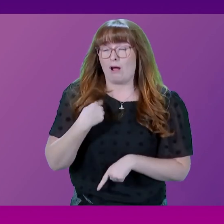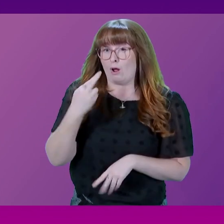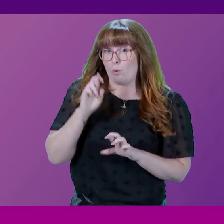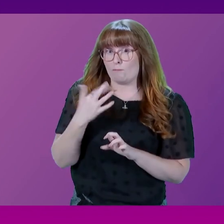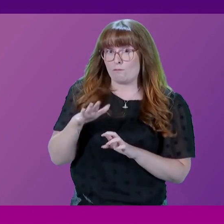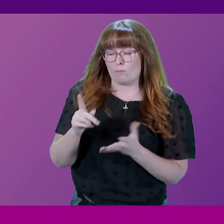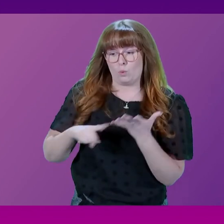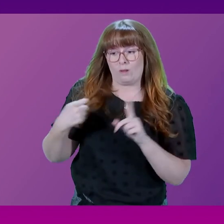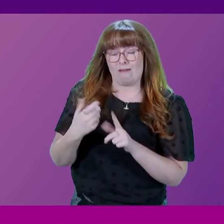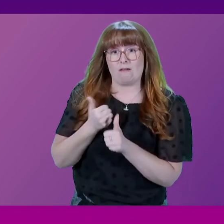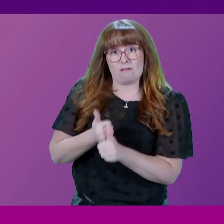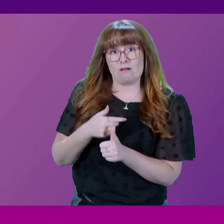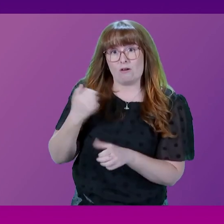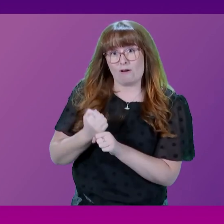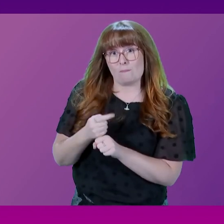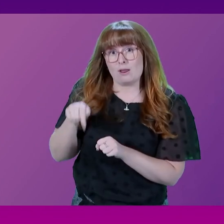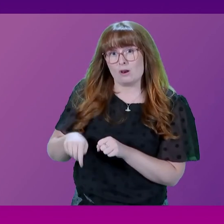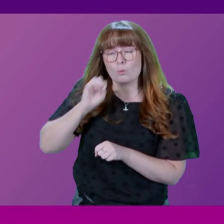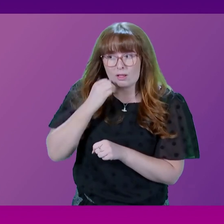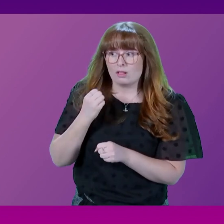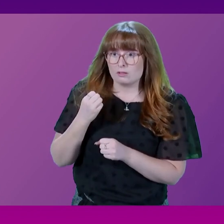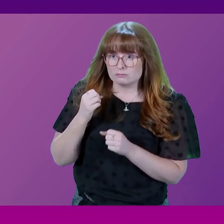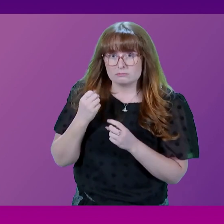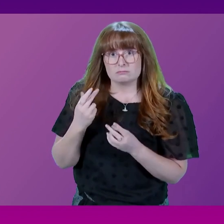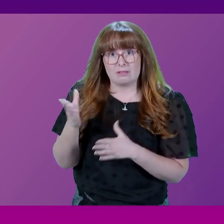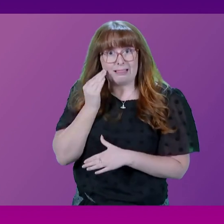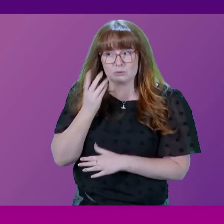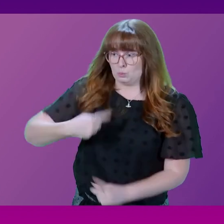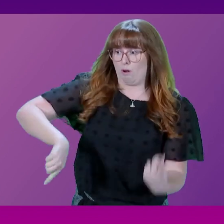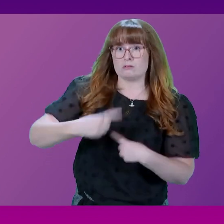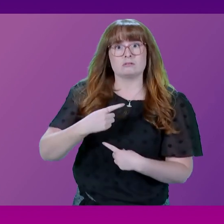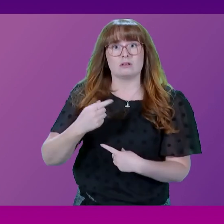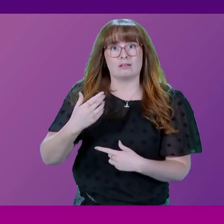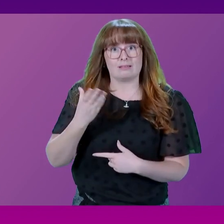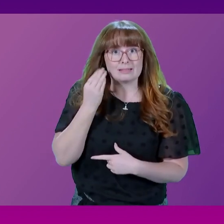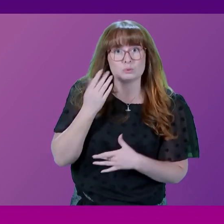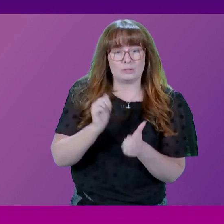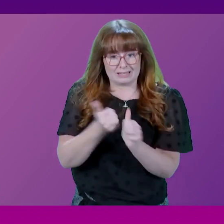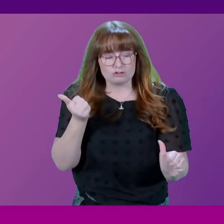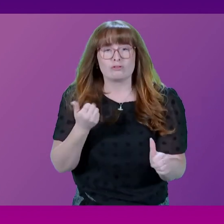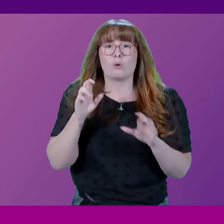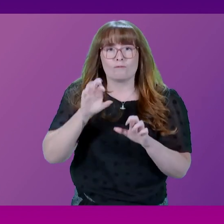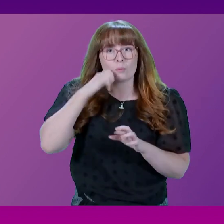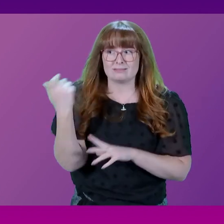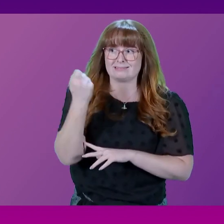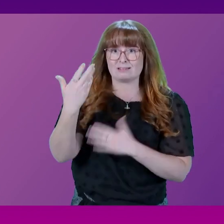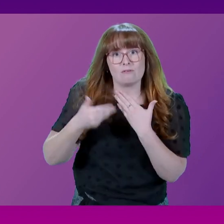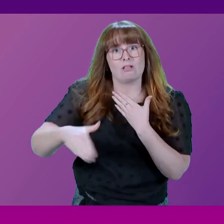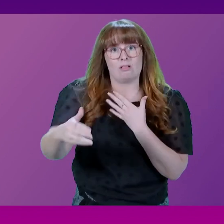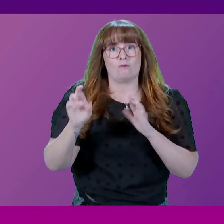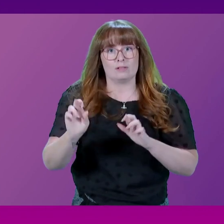calls, that the UK Government will listen to the industry, and, of course, hopefully we'll have a successful future round.